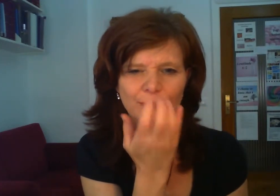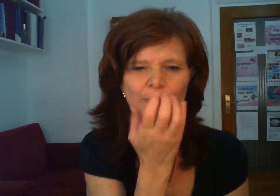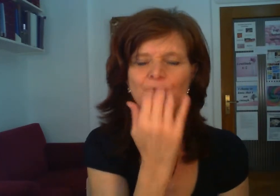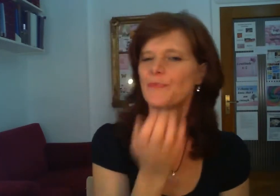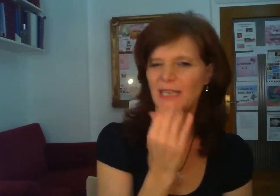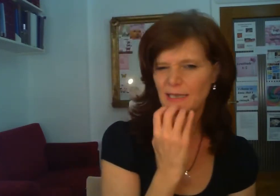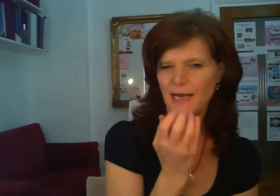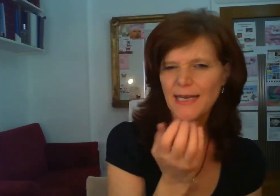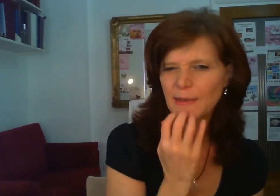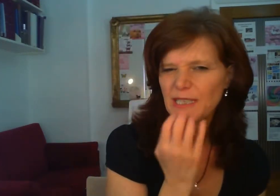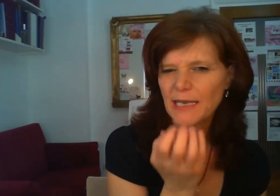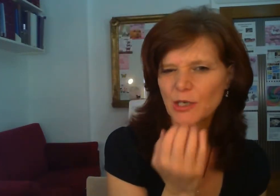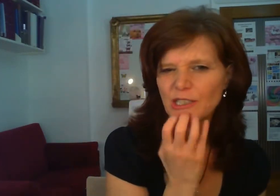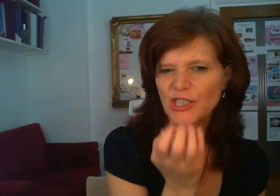because i am technology